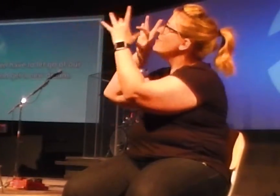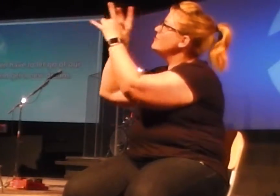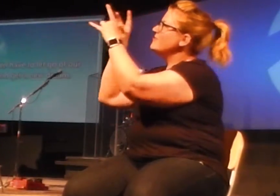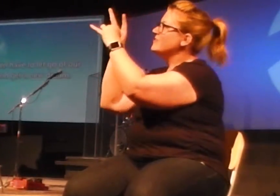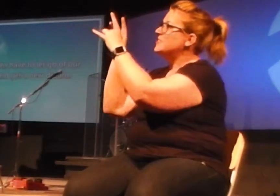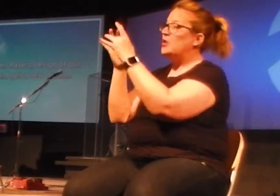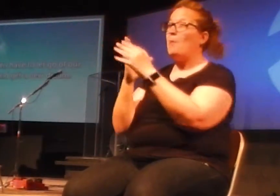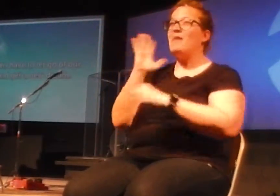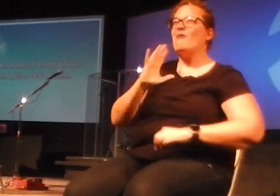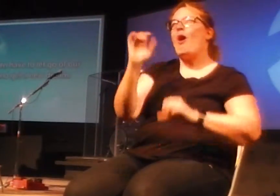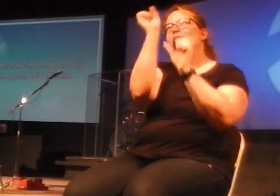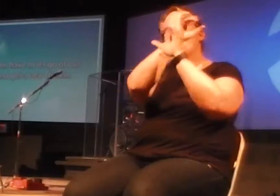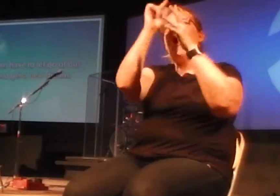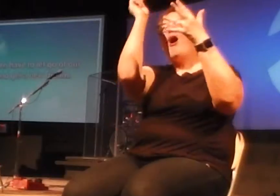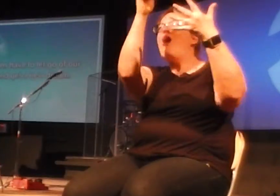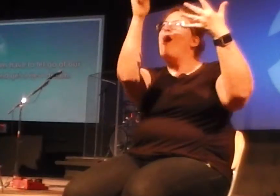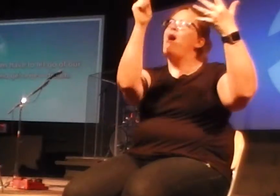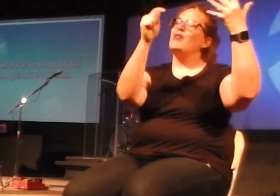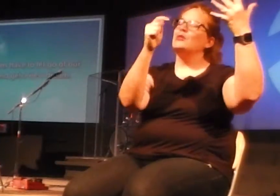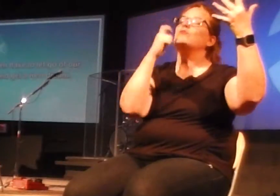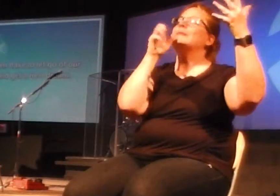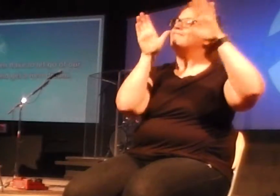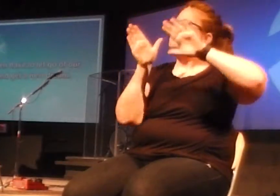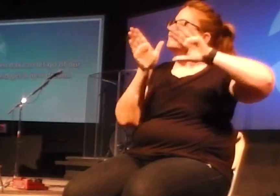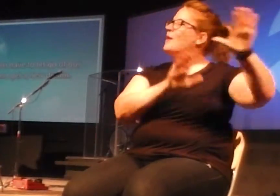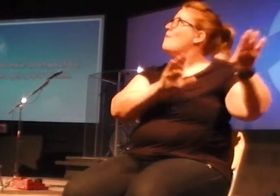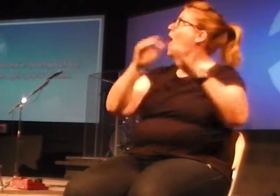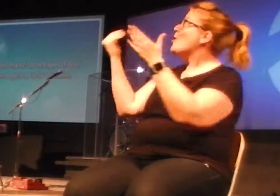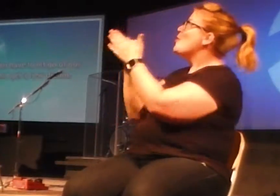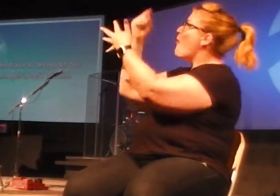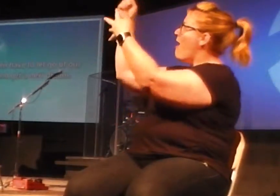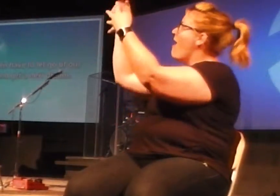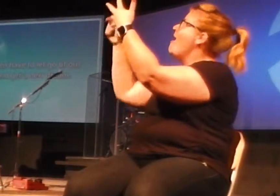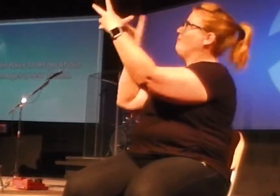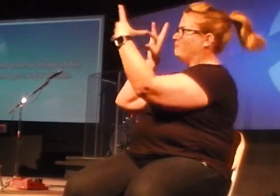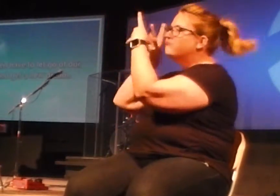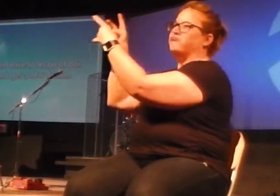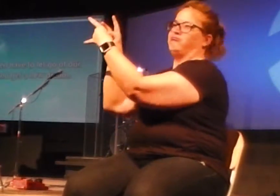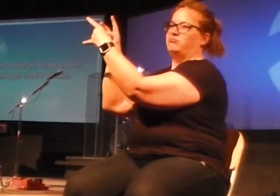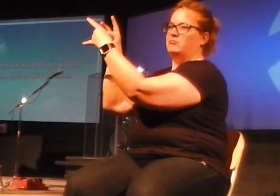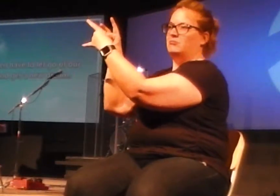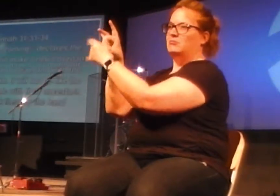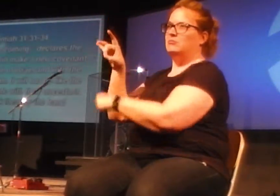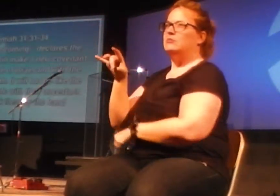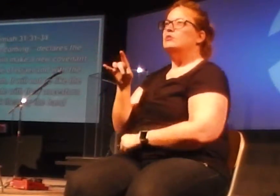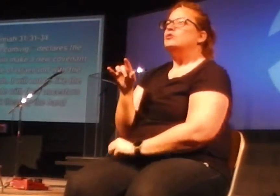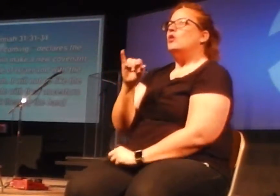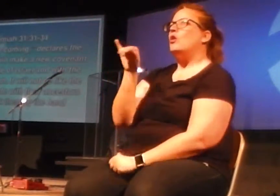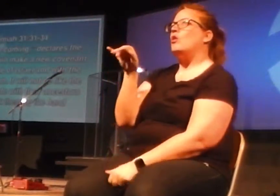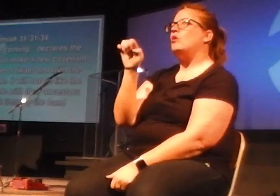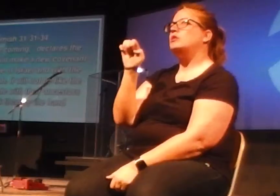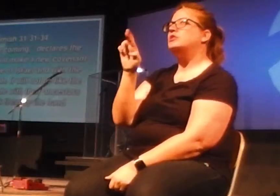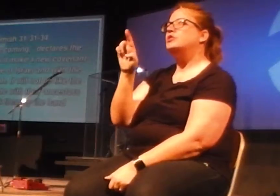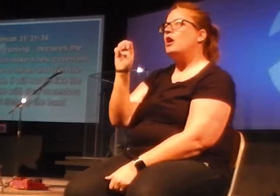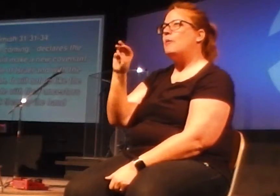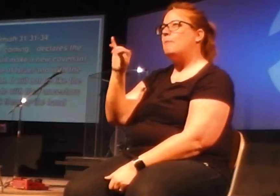allow God to grant a new dream. So again, Jeremiah 31, wrapping up this series, the last part of this, for a